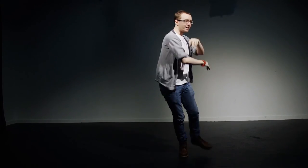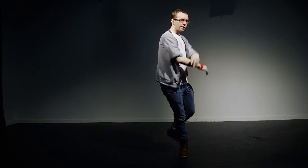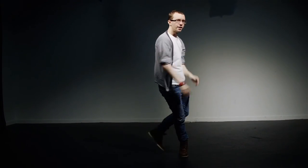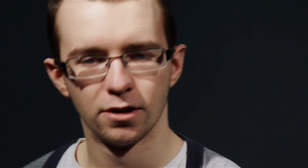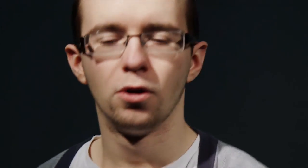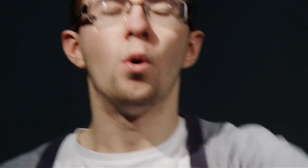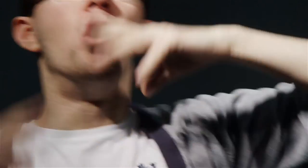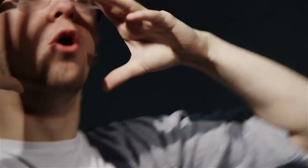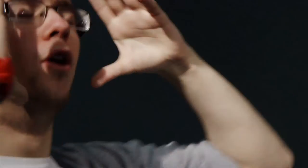Woo!